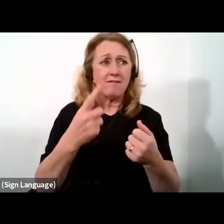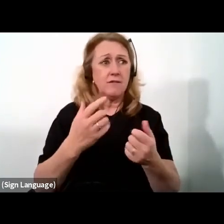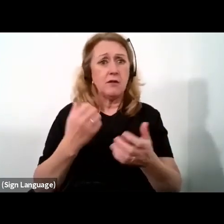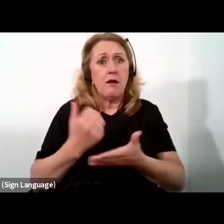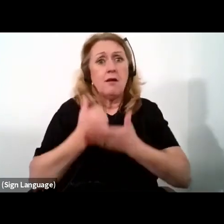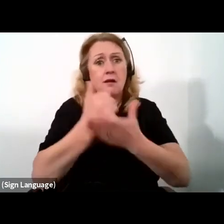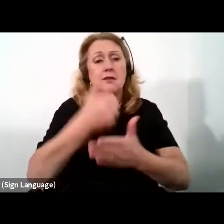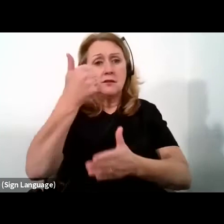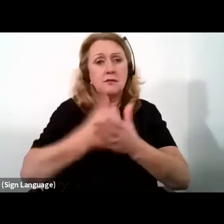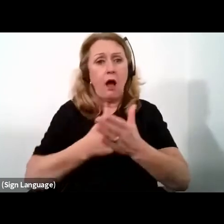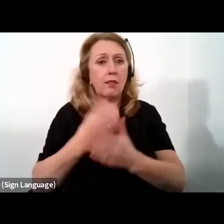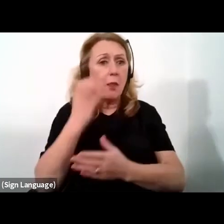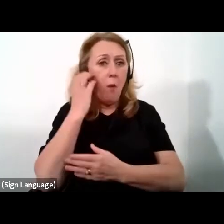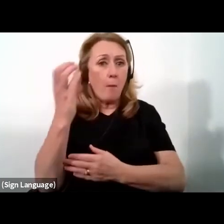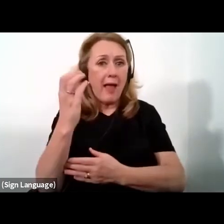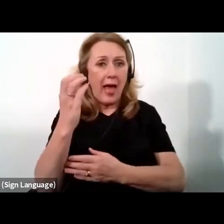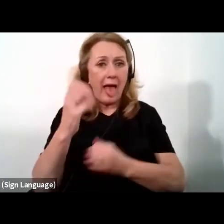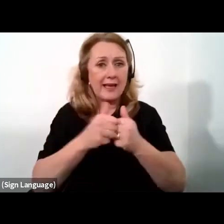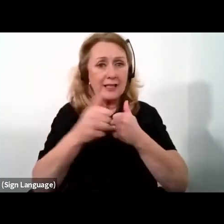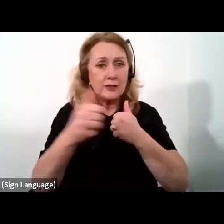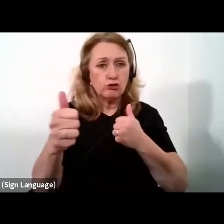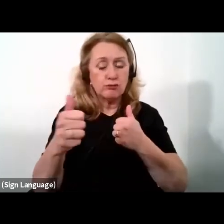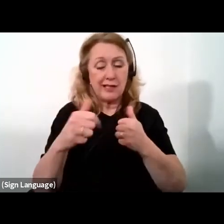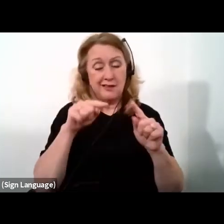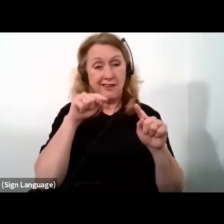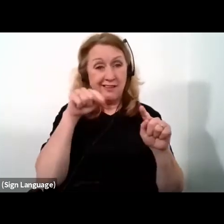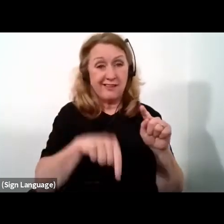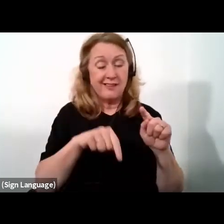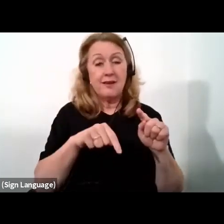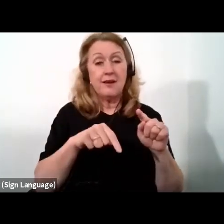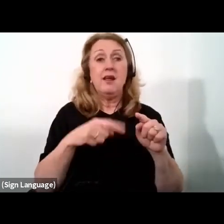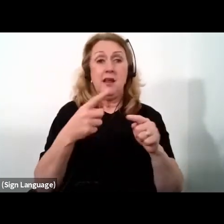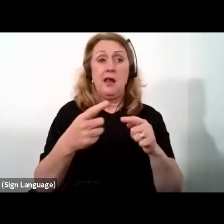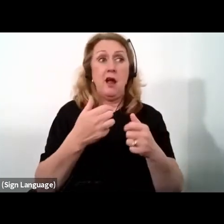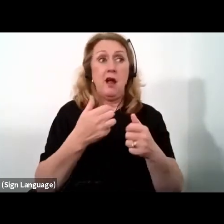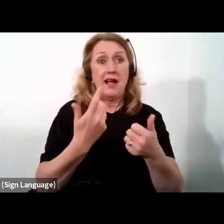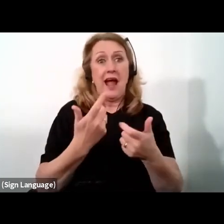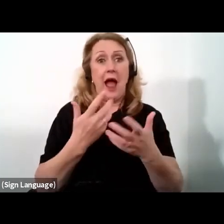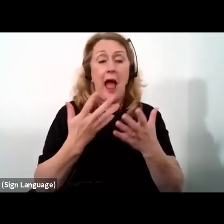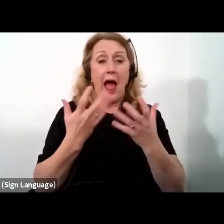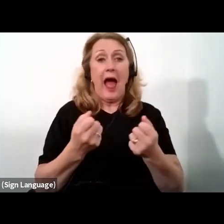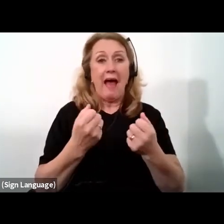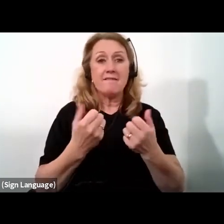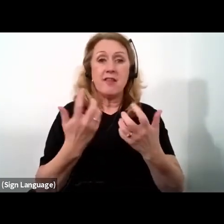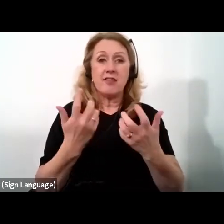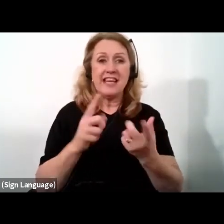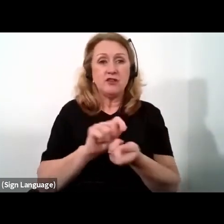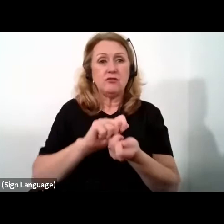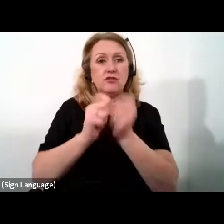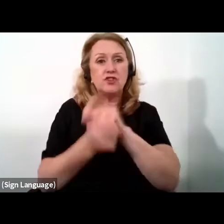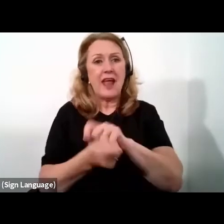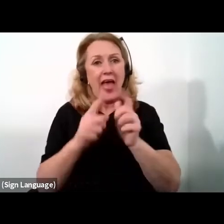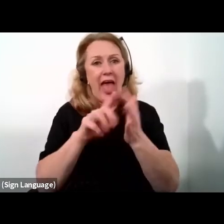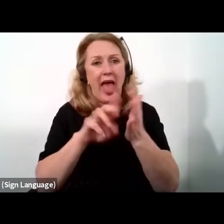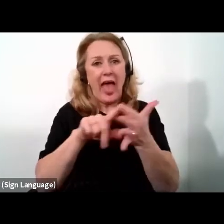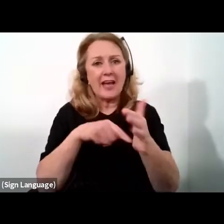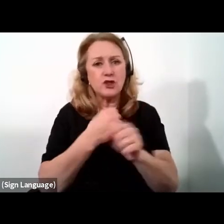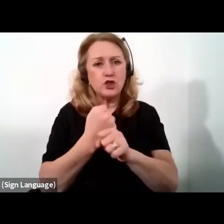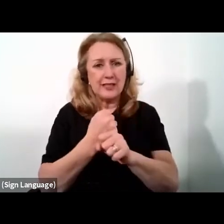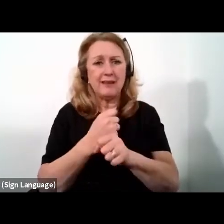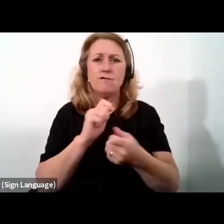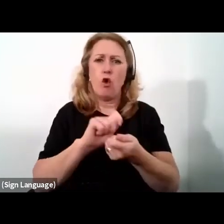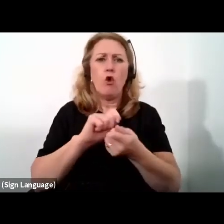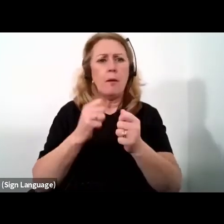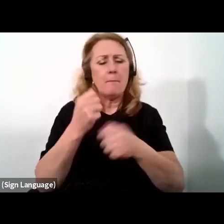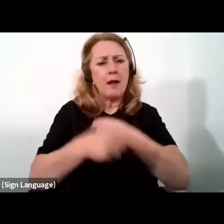industry, a continent that is at the cusp of supporting the world's energy transition to greener technology